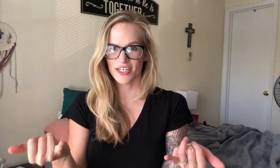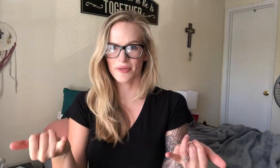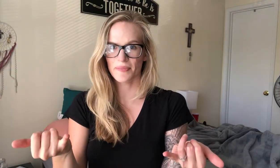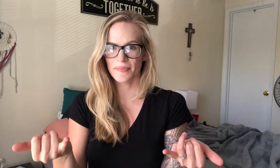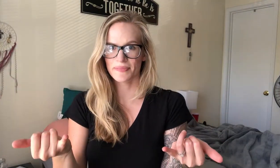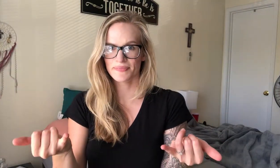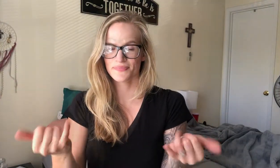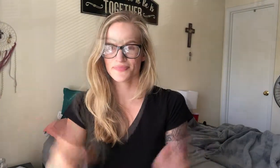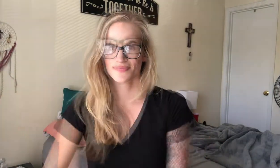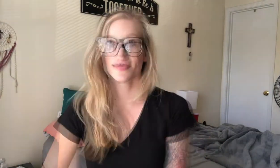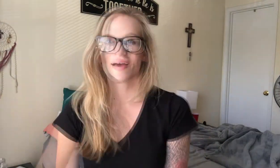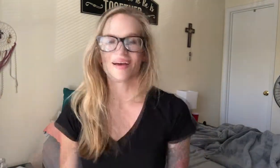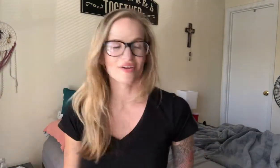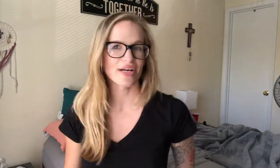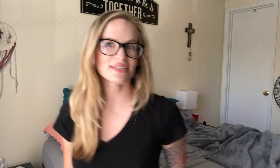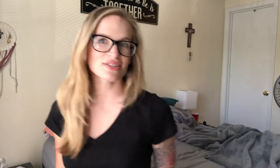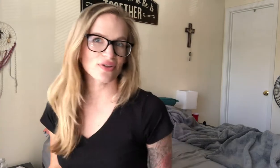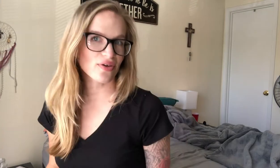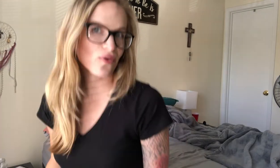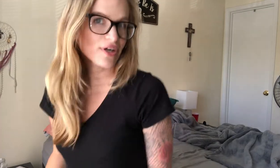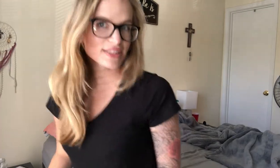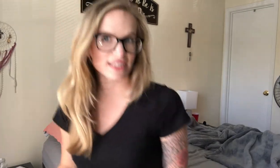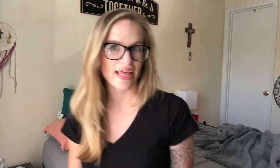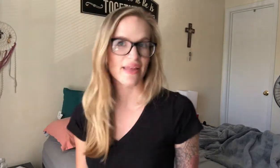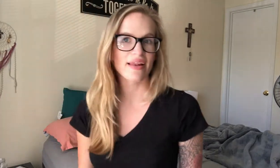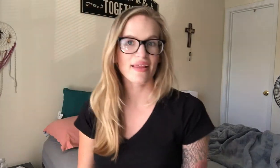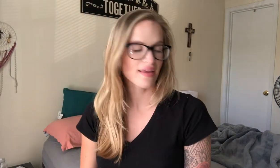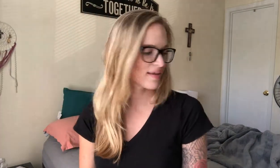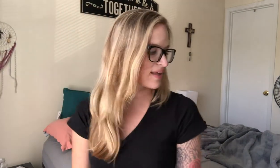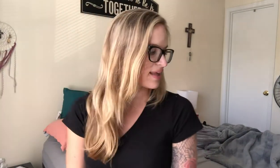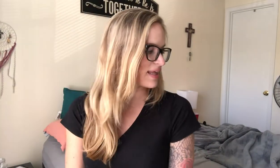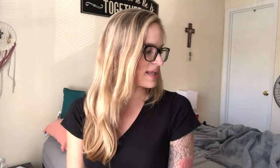up. All right. So the chorus then is